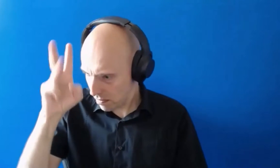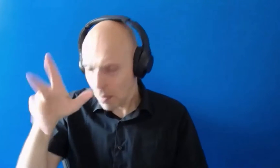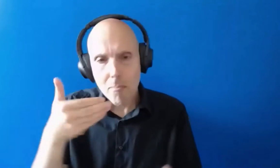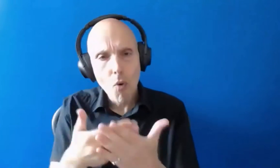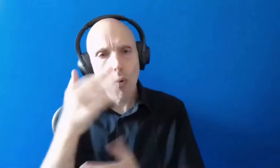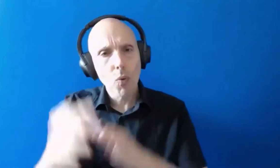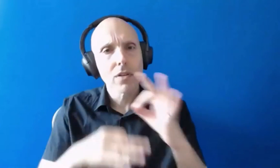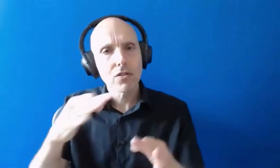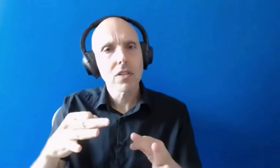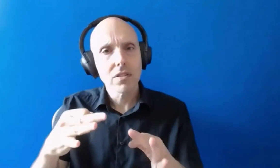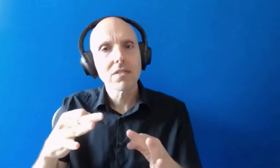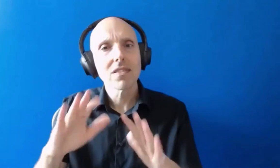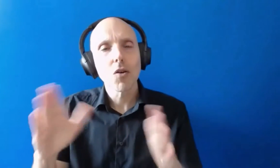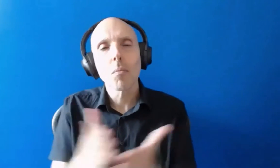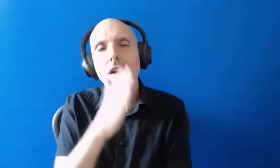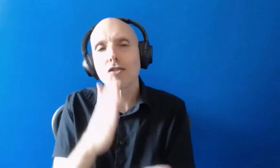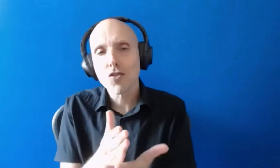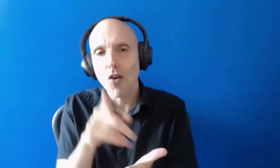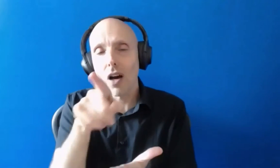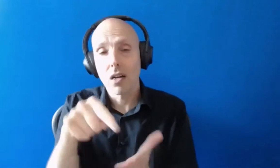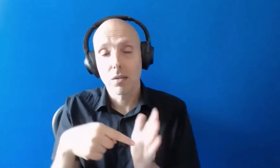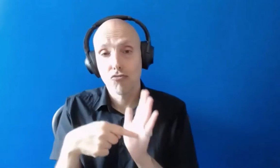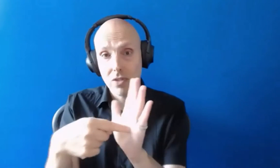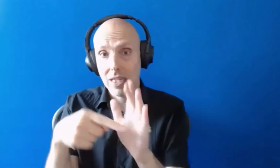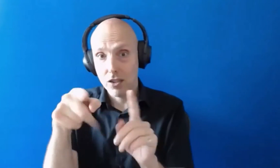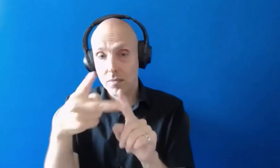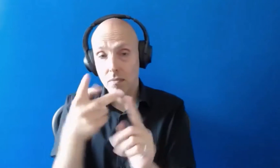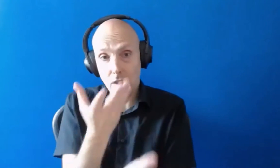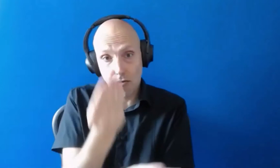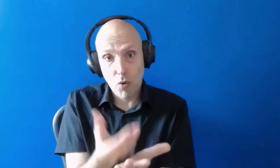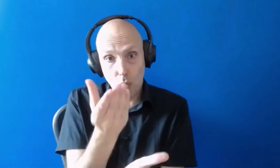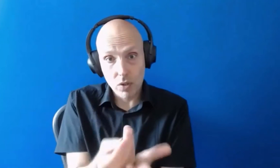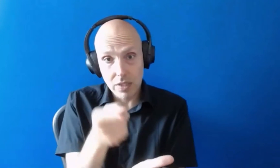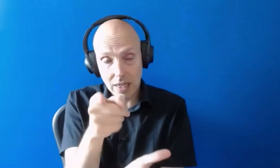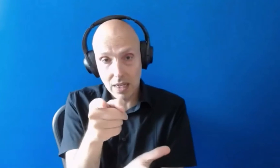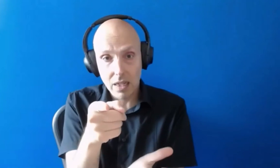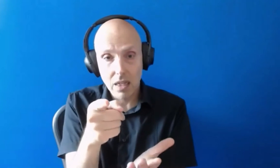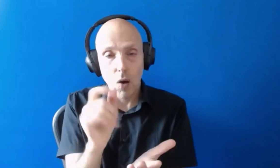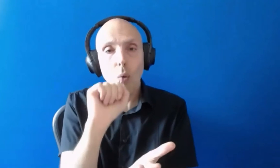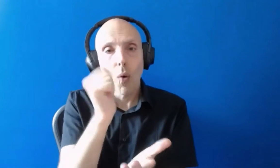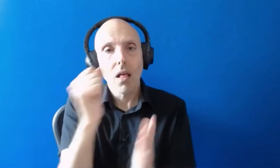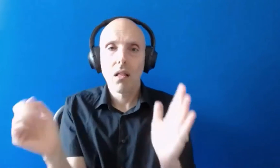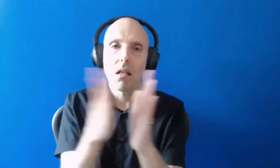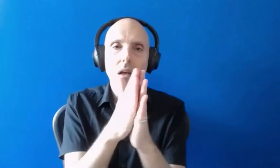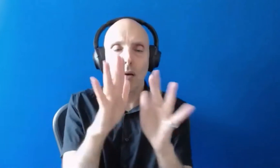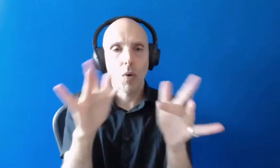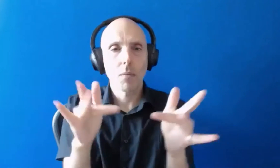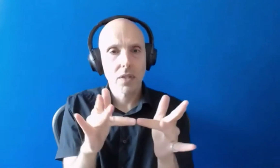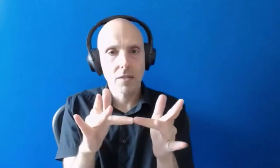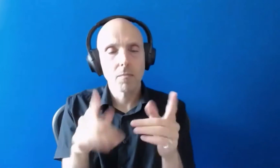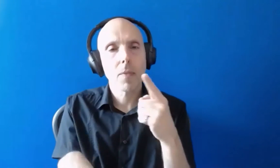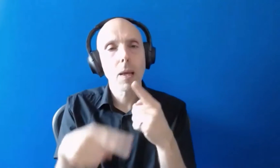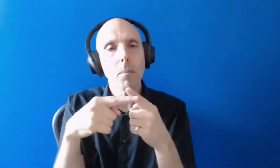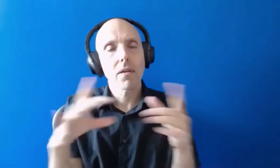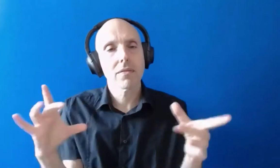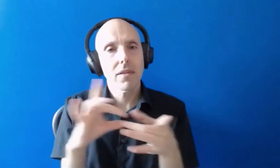find so we will make sure that we put the presentation and the recording of today on our website and we will send a link to you